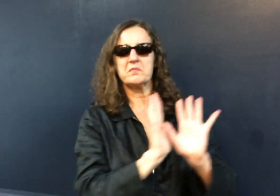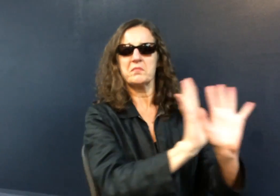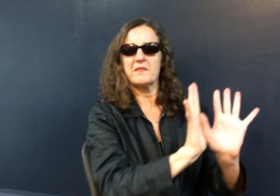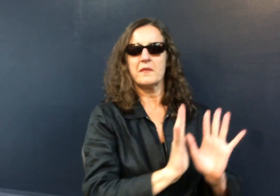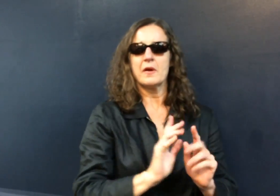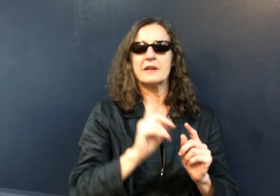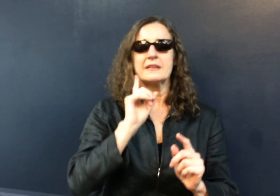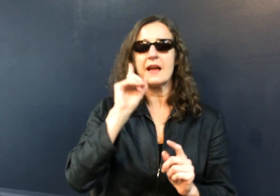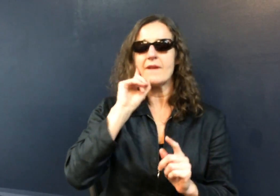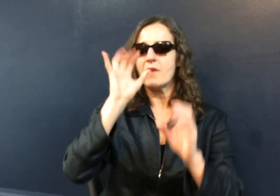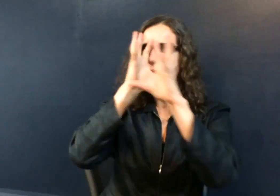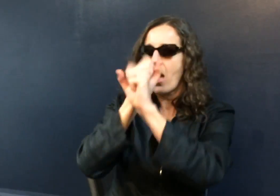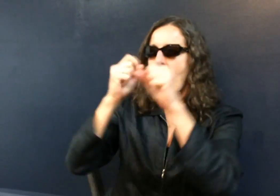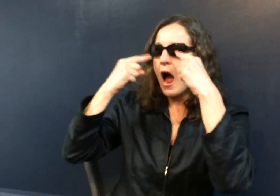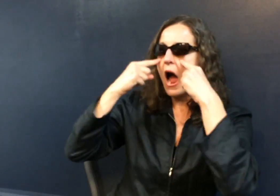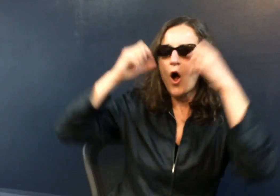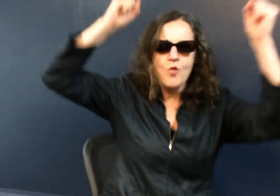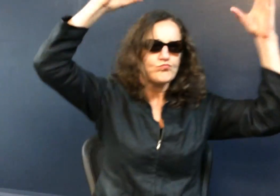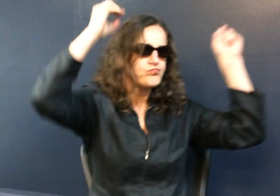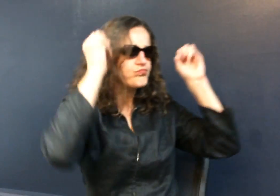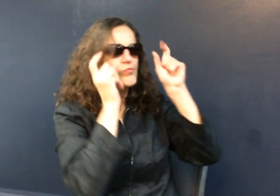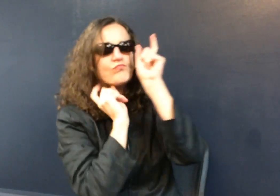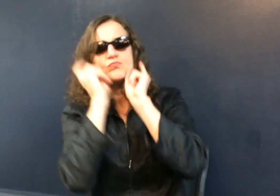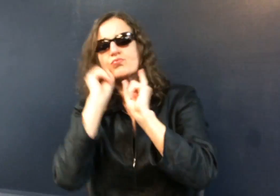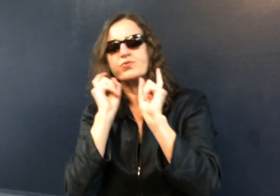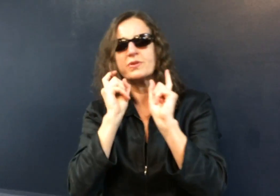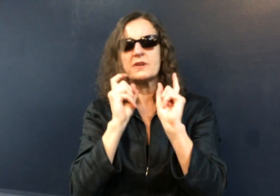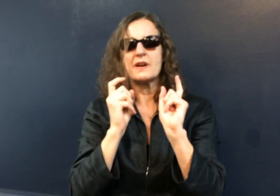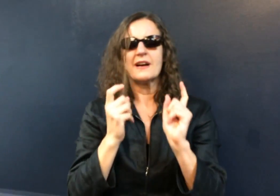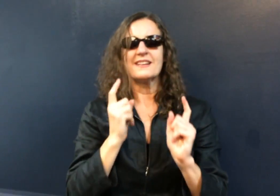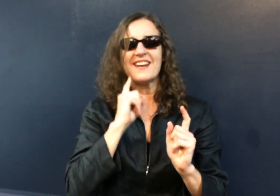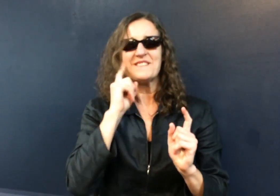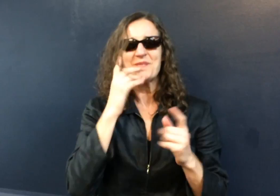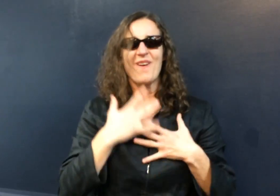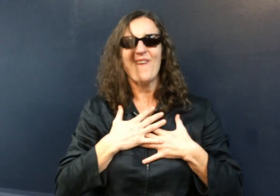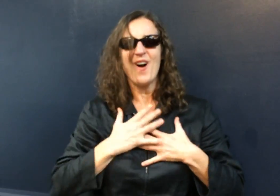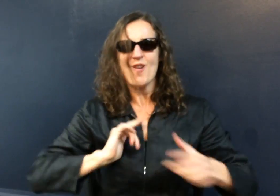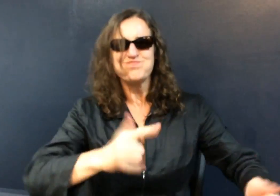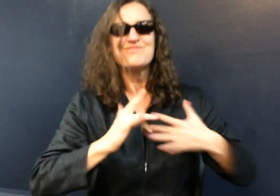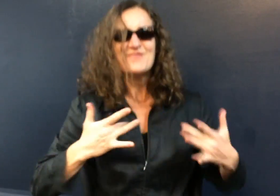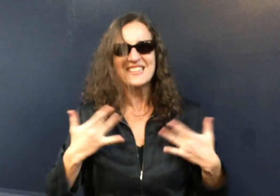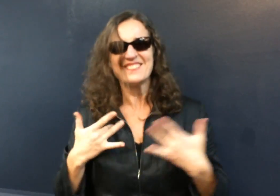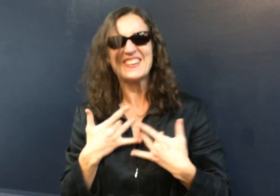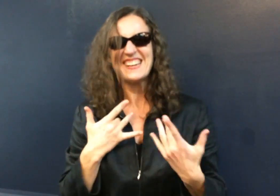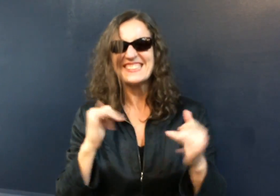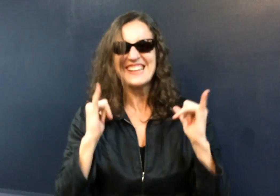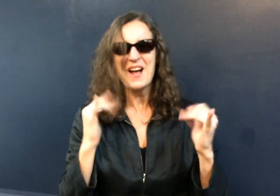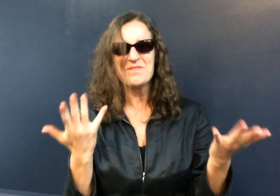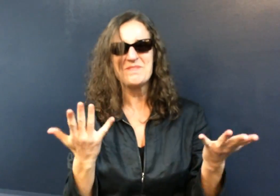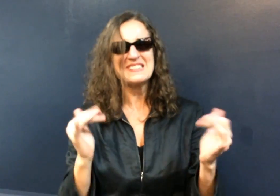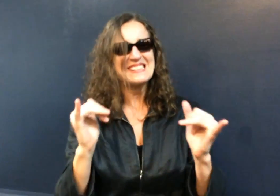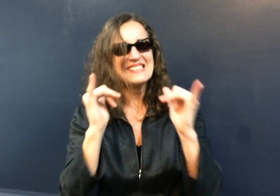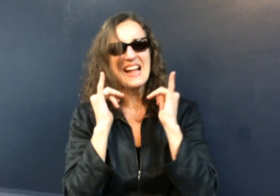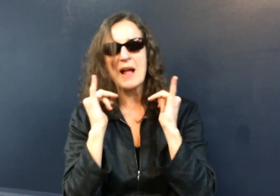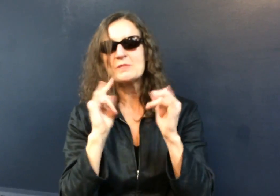person having access to visual American Sign Language and all of its grammatical markers and feeling so excited to be part of that conversation.